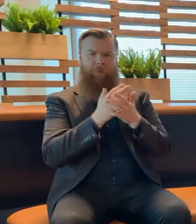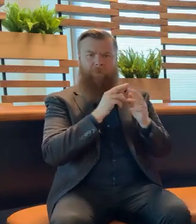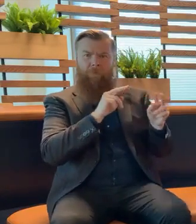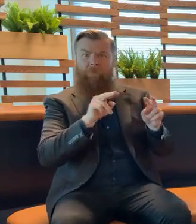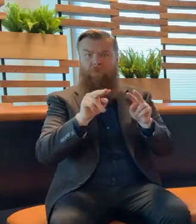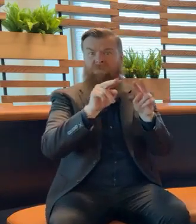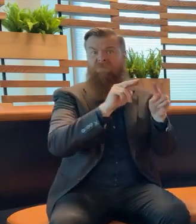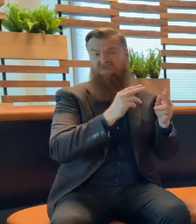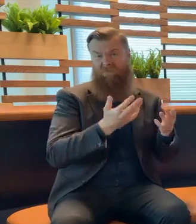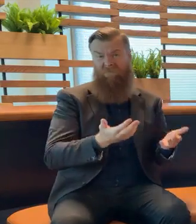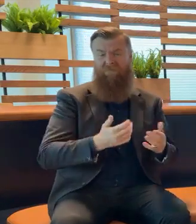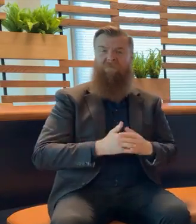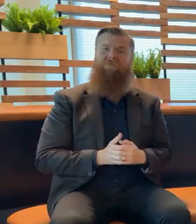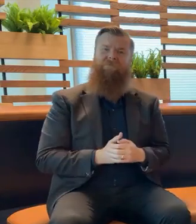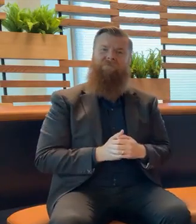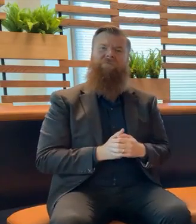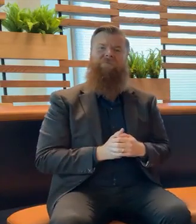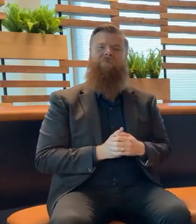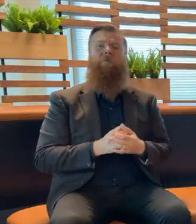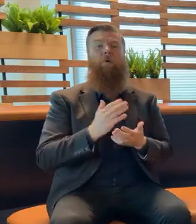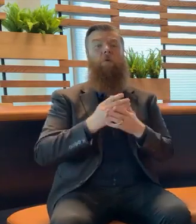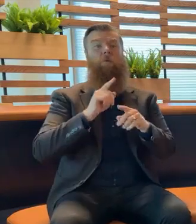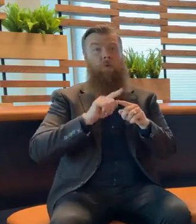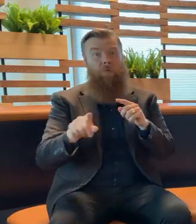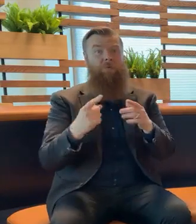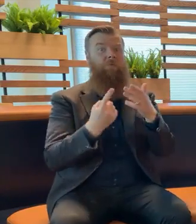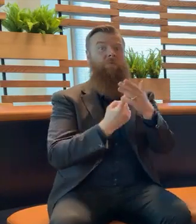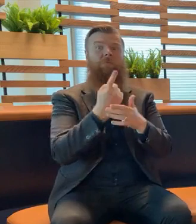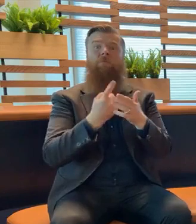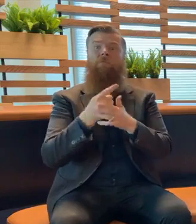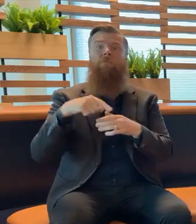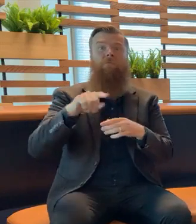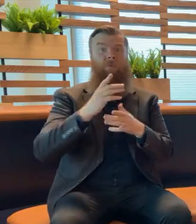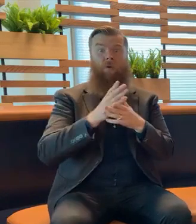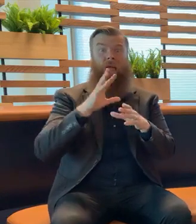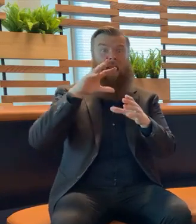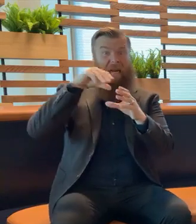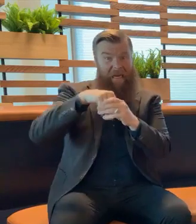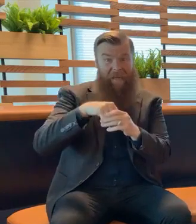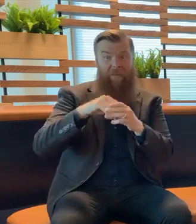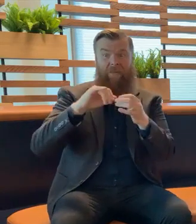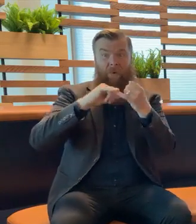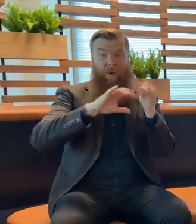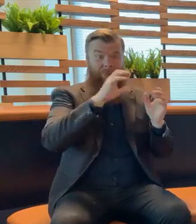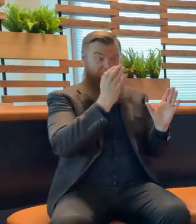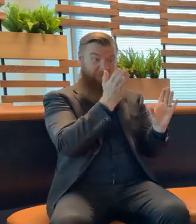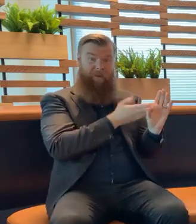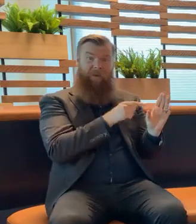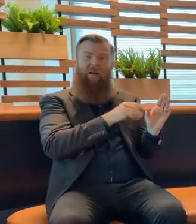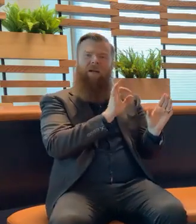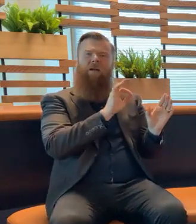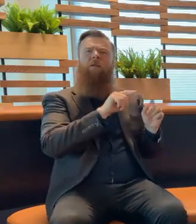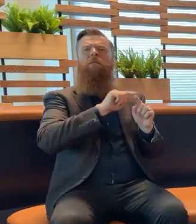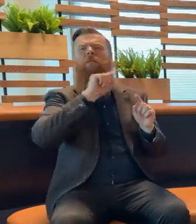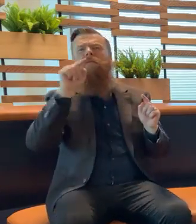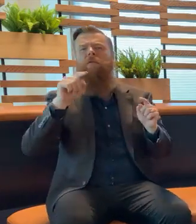cases so far outside of South Africa have been in young, fit travellers. So that is